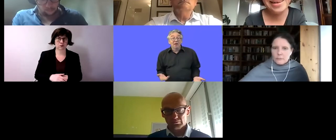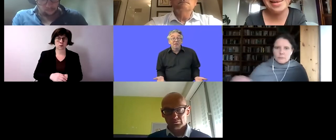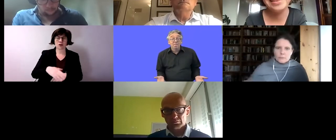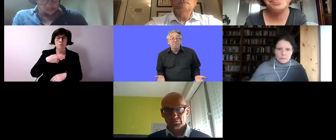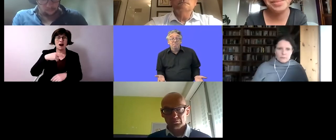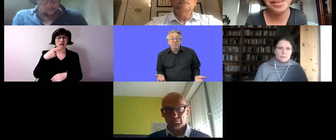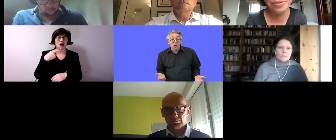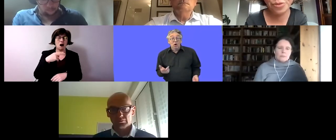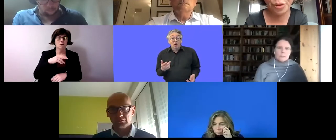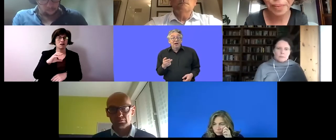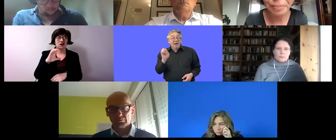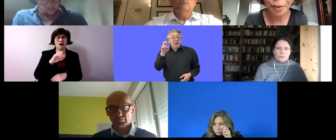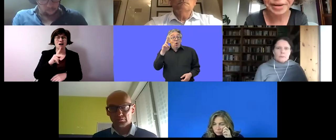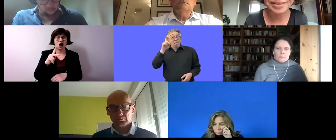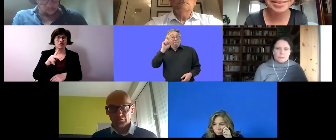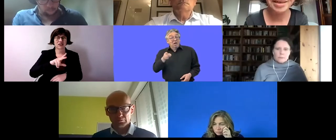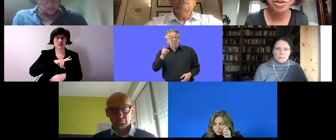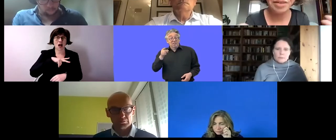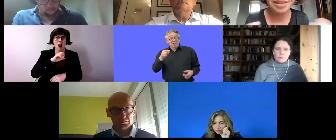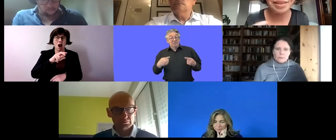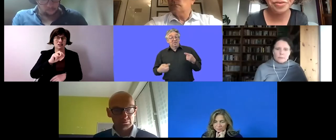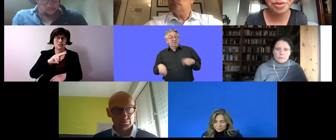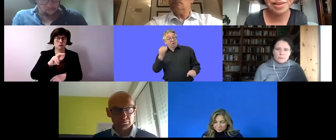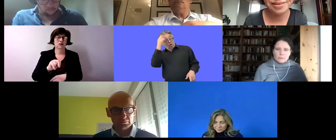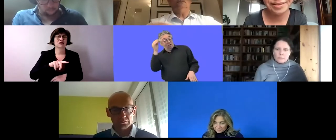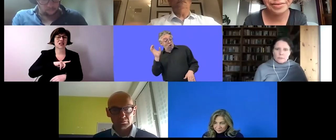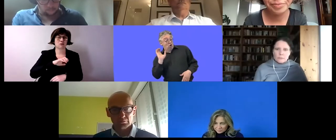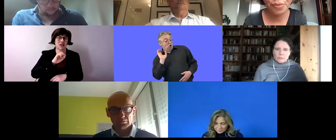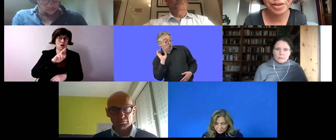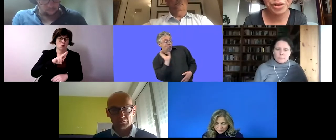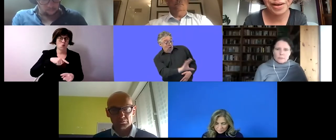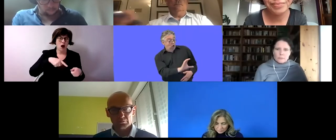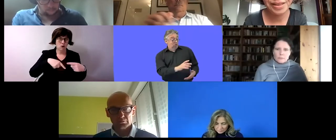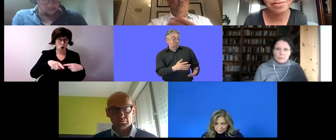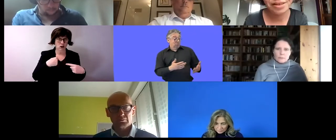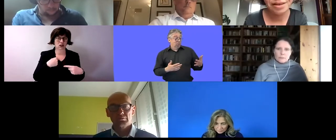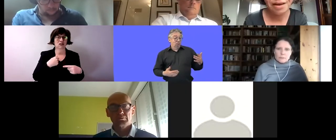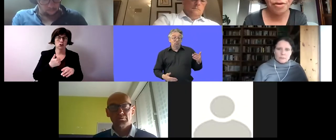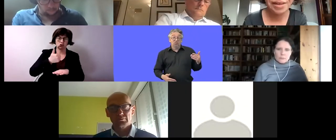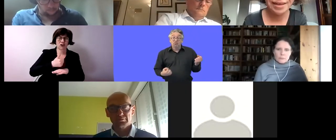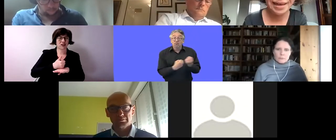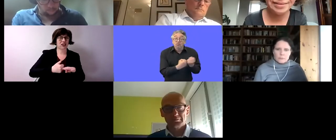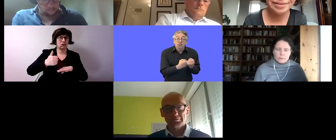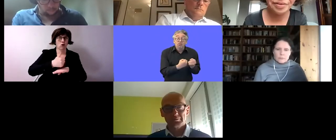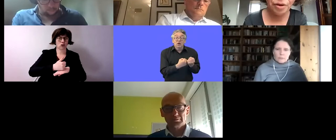my name is country and lemon sieben i'm green m ep and associate